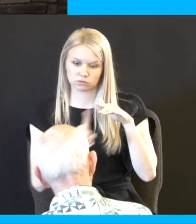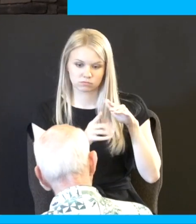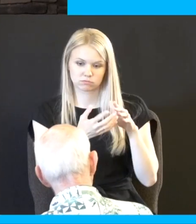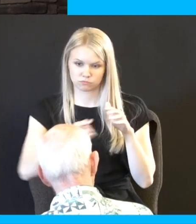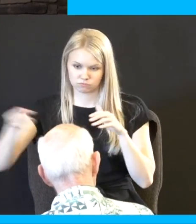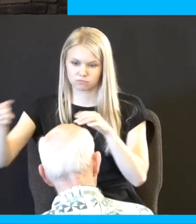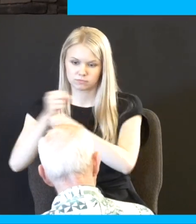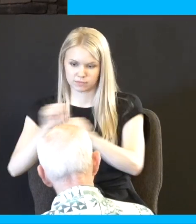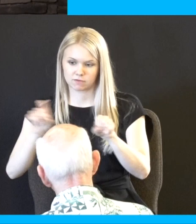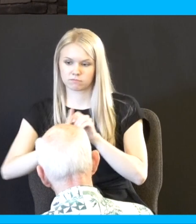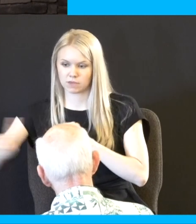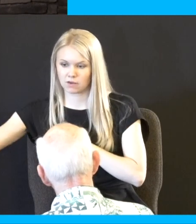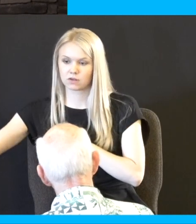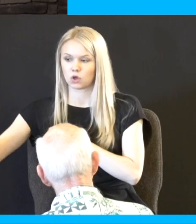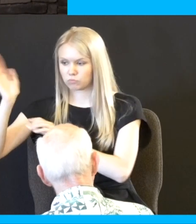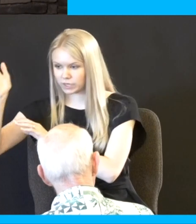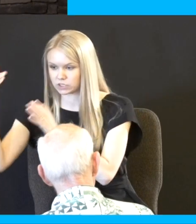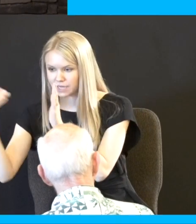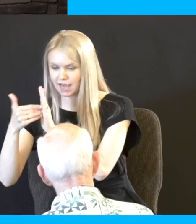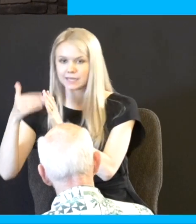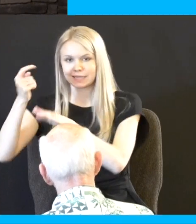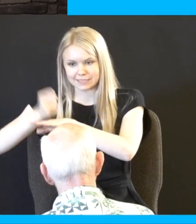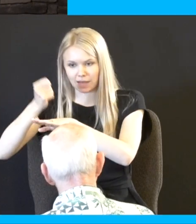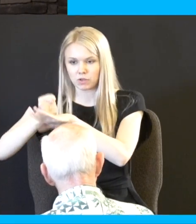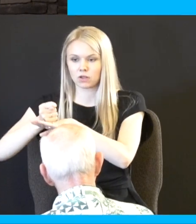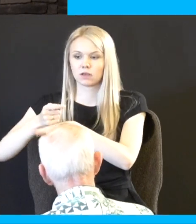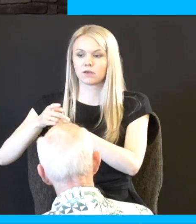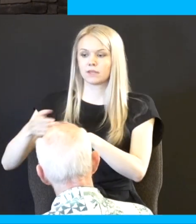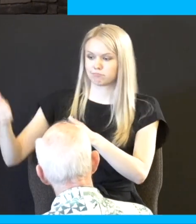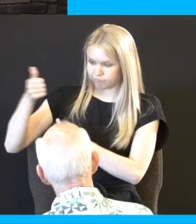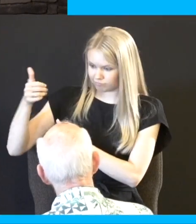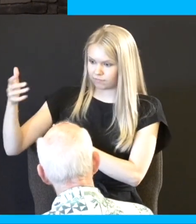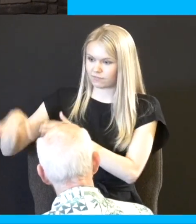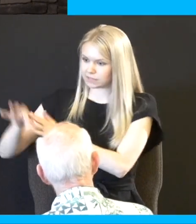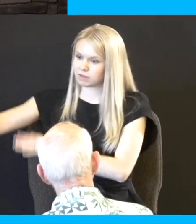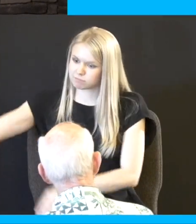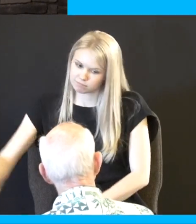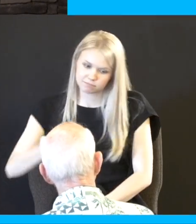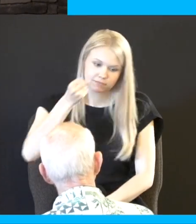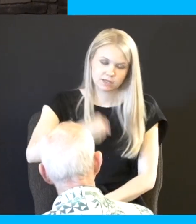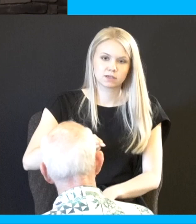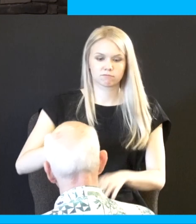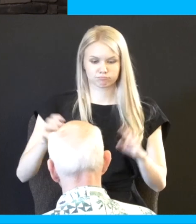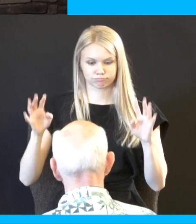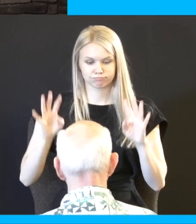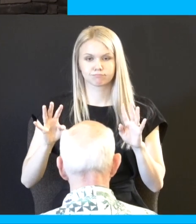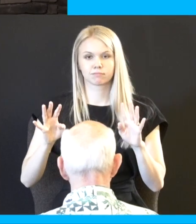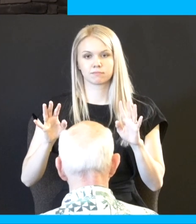again so they go back in the temple they start preaching the Sanhedrin finds them brings them back in front of the council and they said this to them they